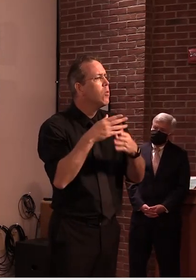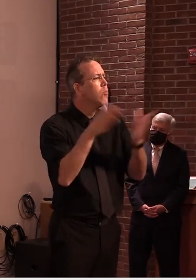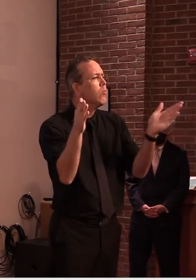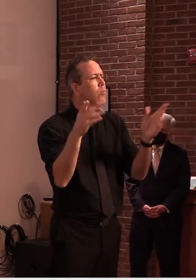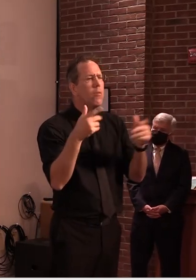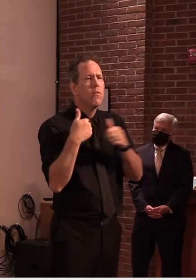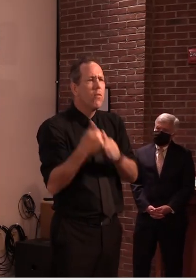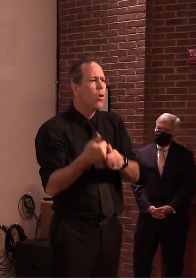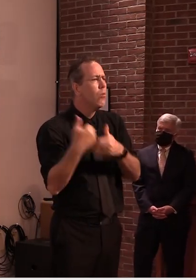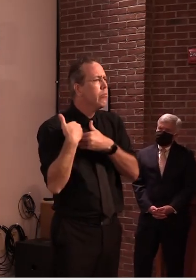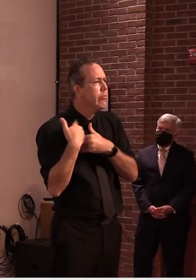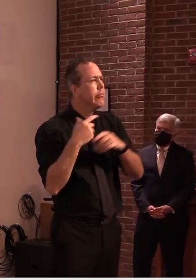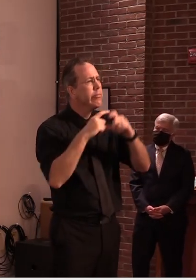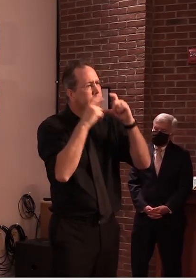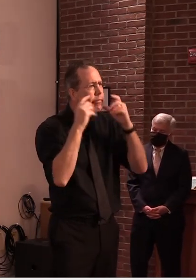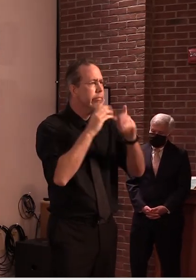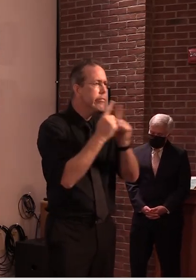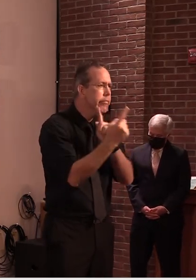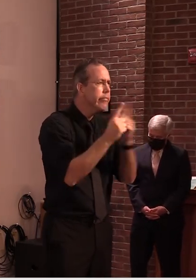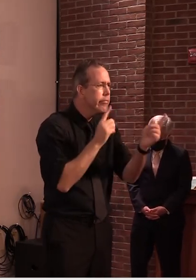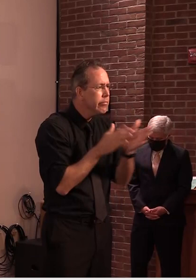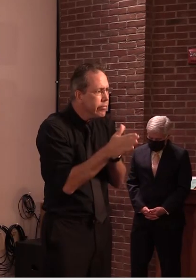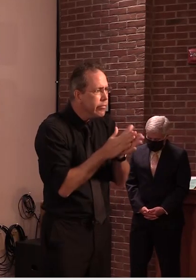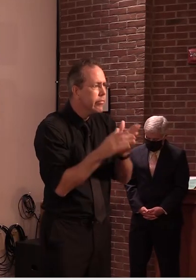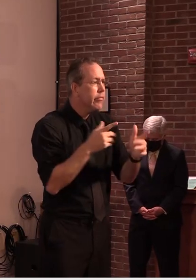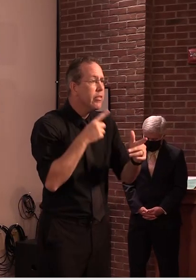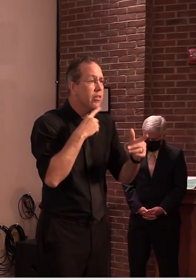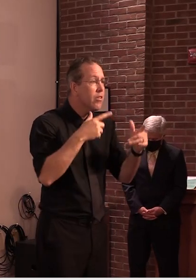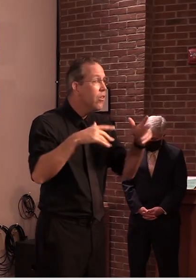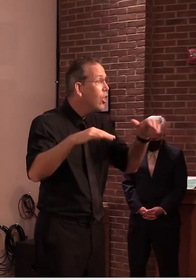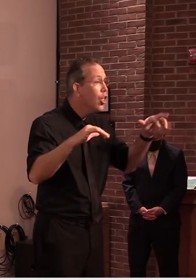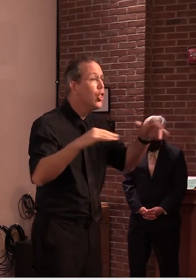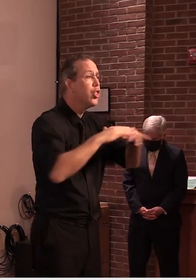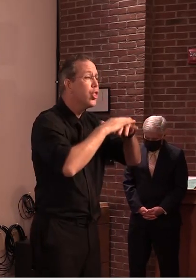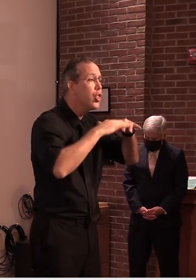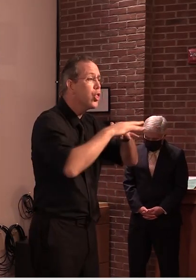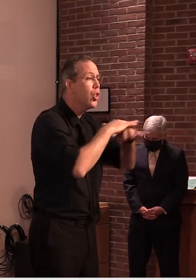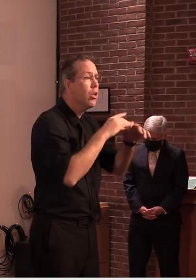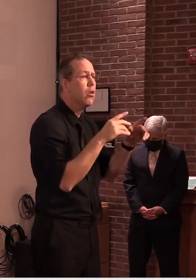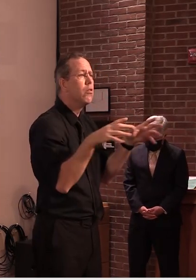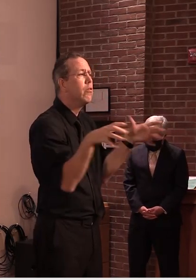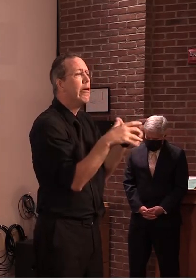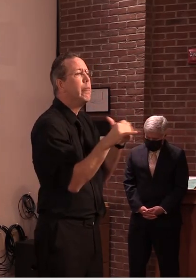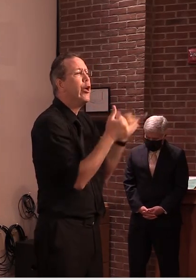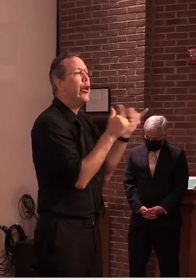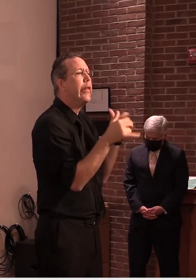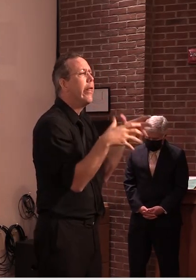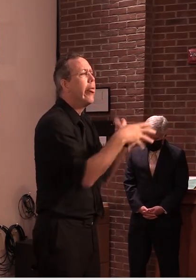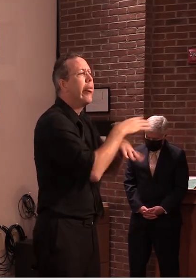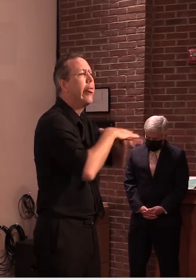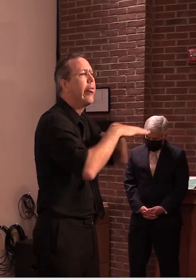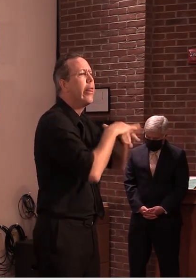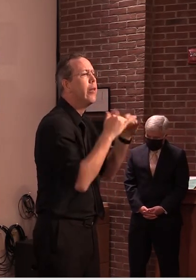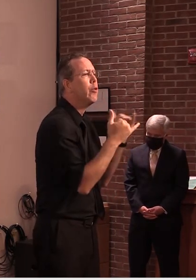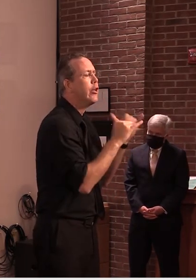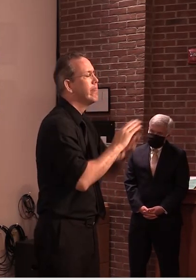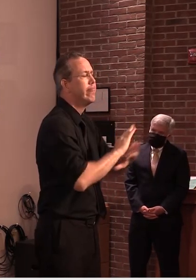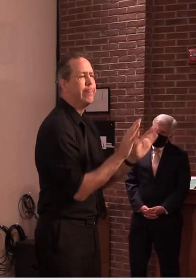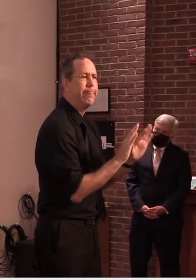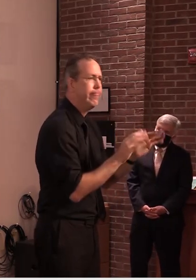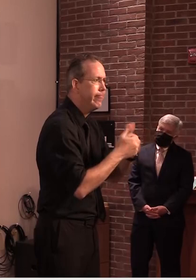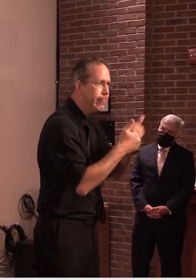like having large gatherings and parties and what have you and the other part has to do with adhering to the testing protocol